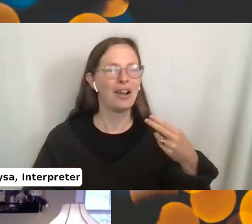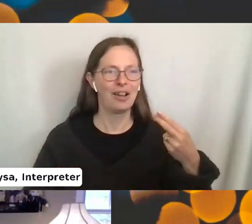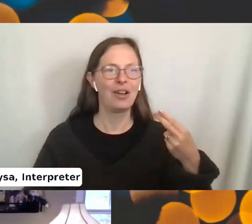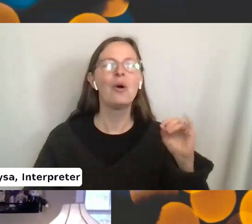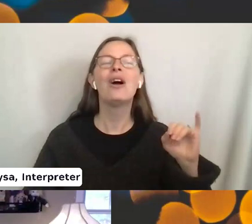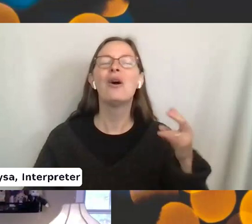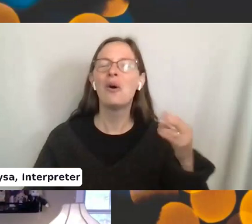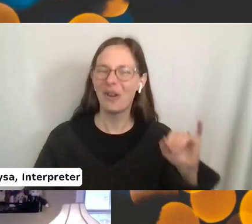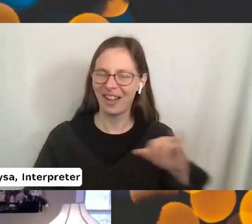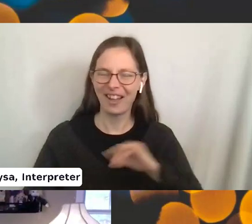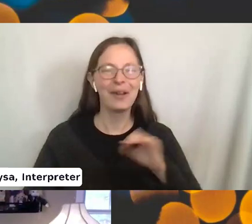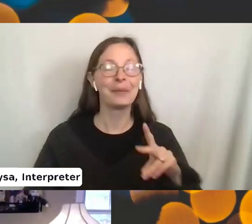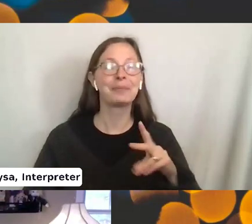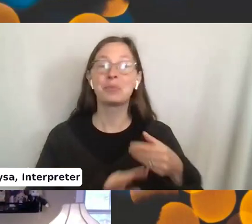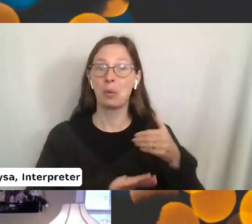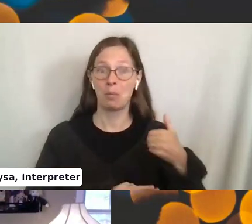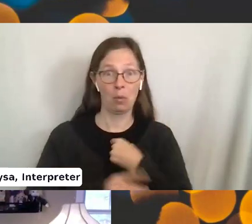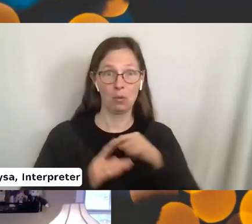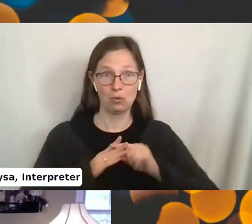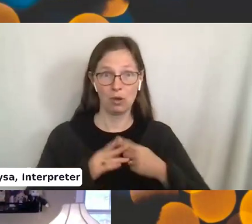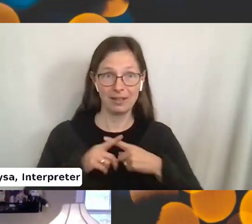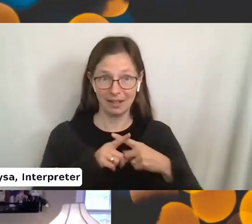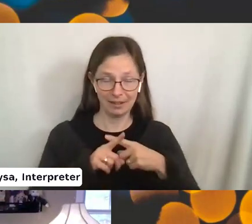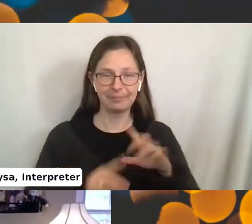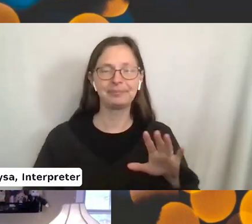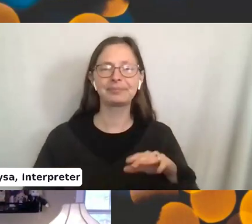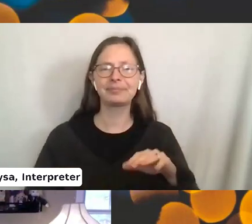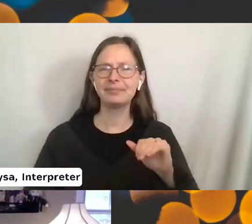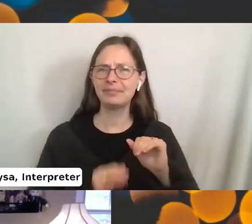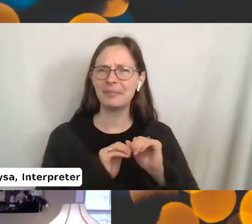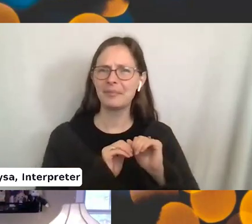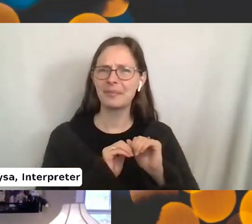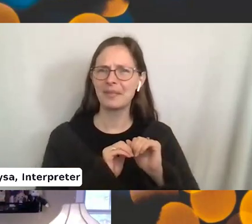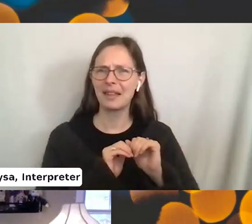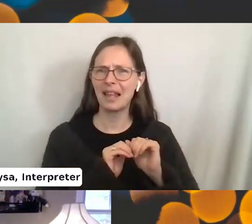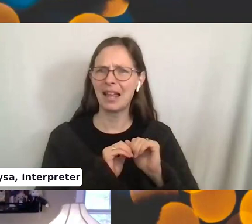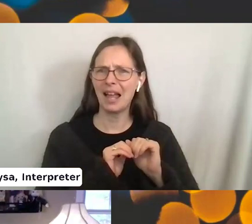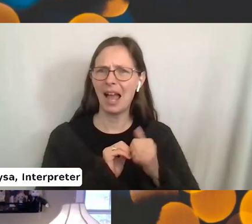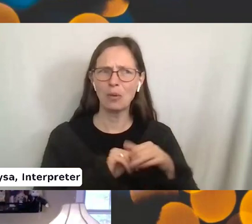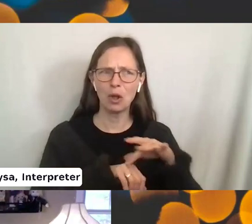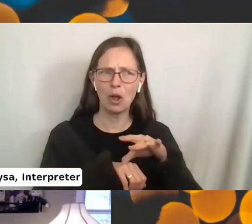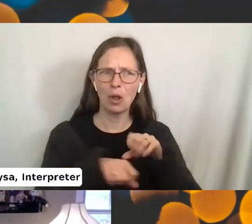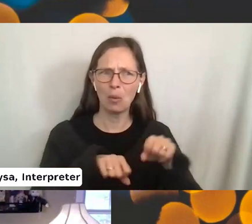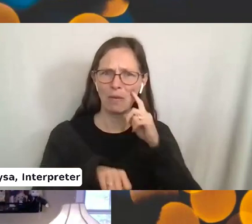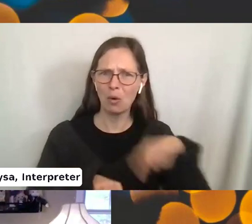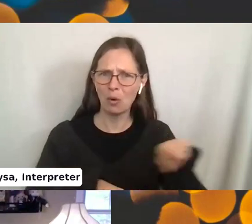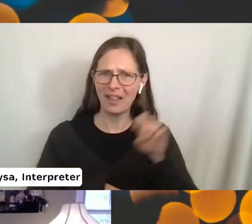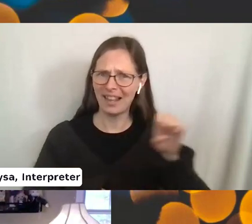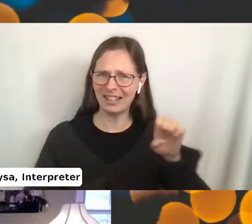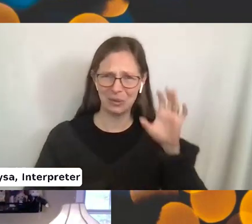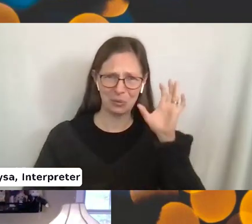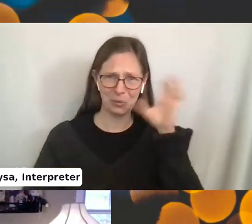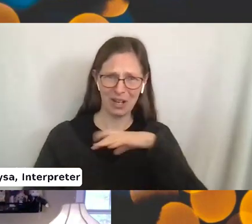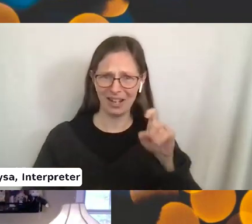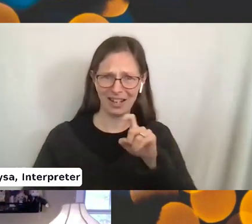Hey, just before we get started on knitting, how was the earthquake for you over there on the East Coast? Was that the weirdest thing of all